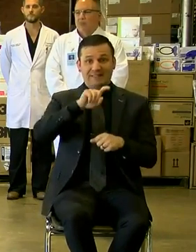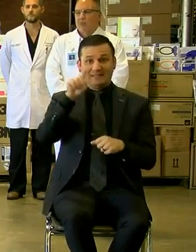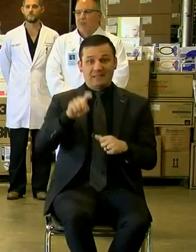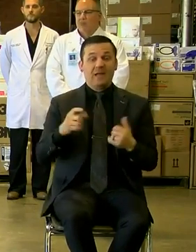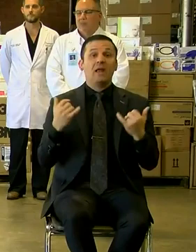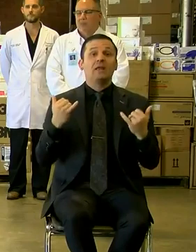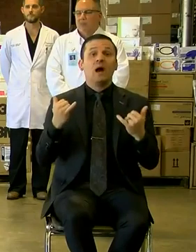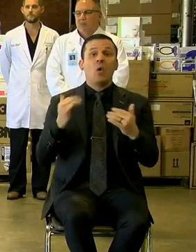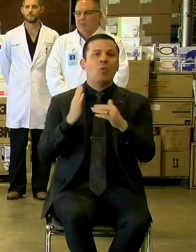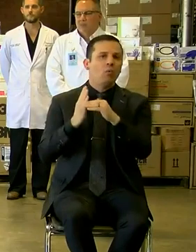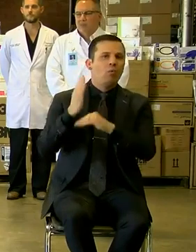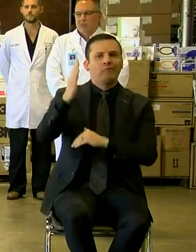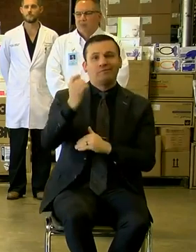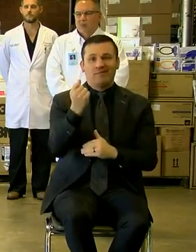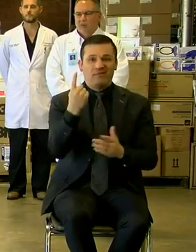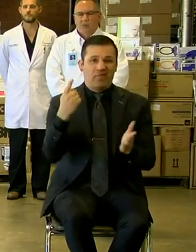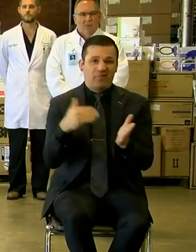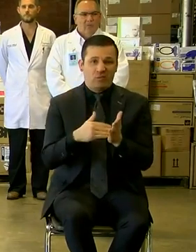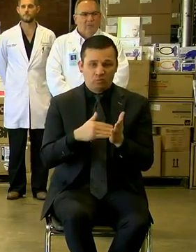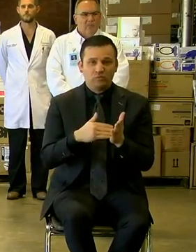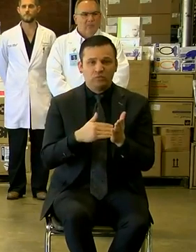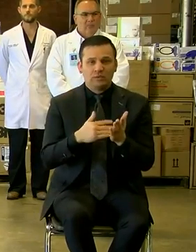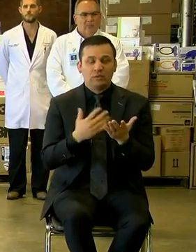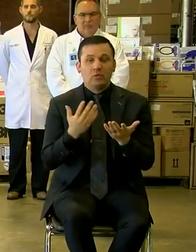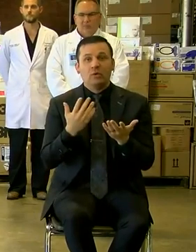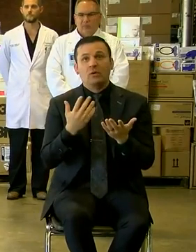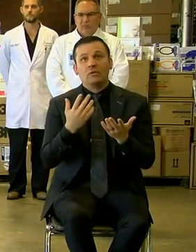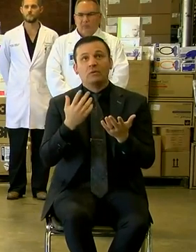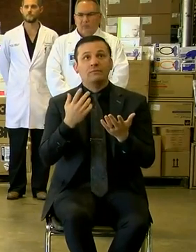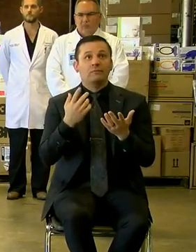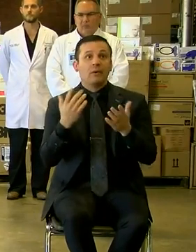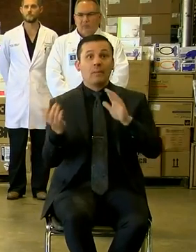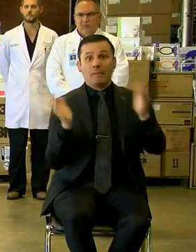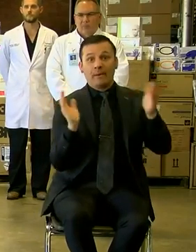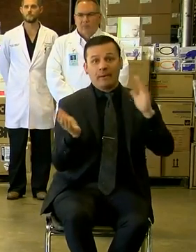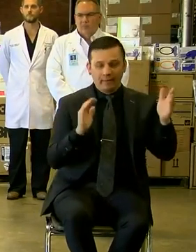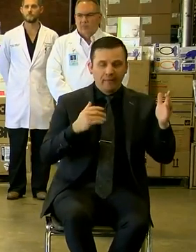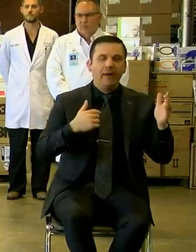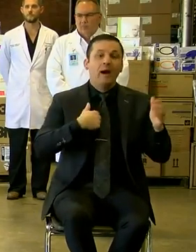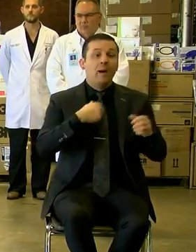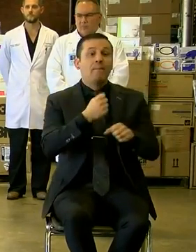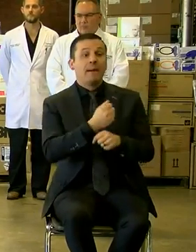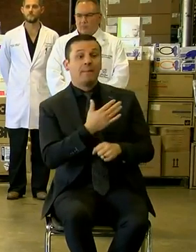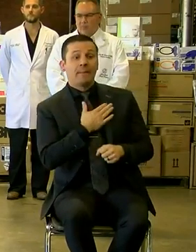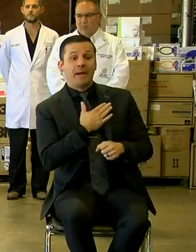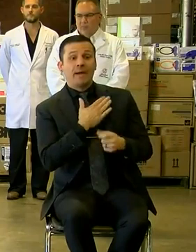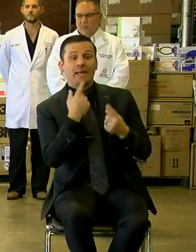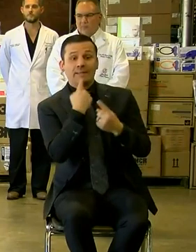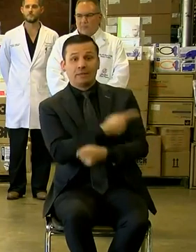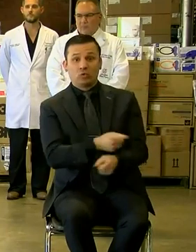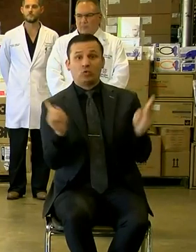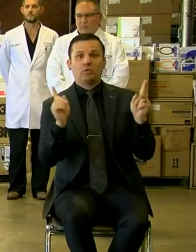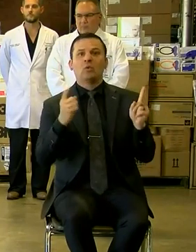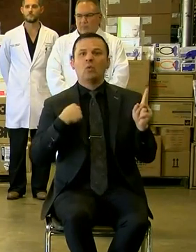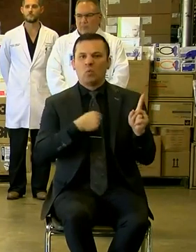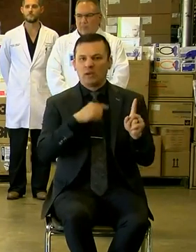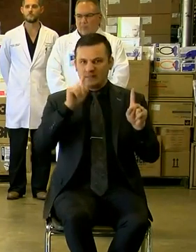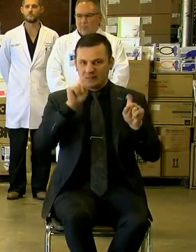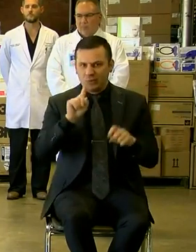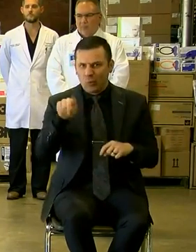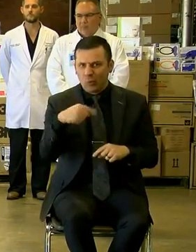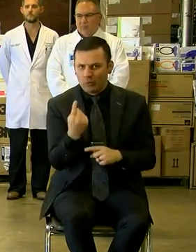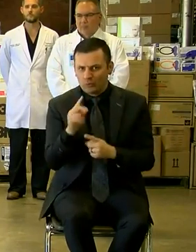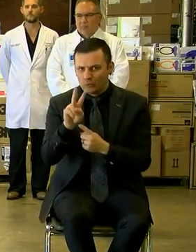exceed 11,000. To put that in context when I made my disaster declaration we had tested 220